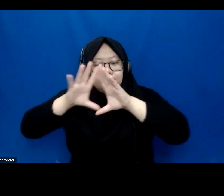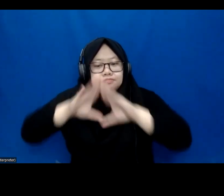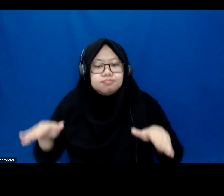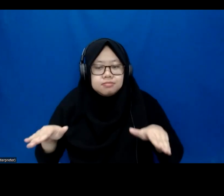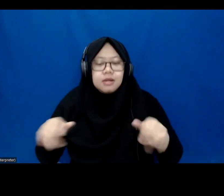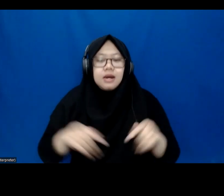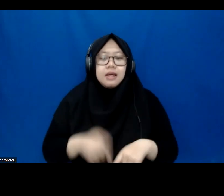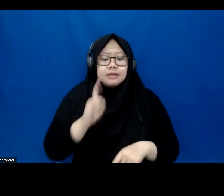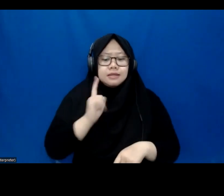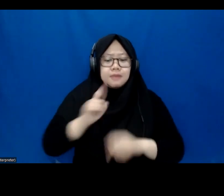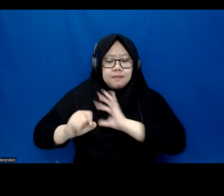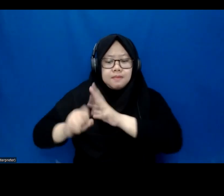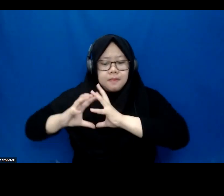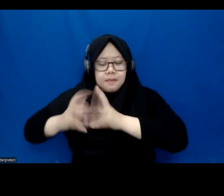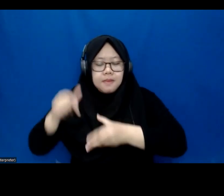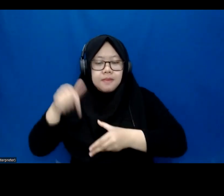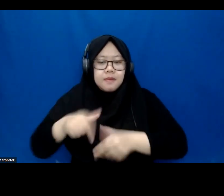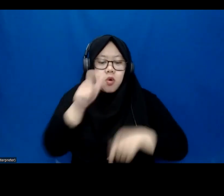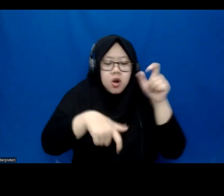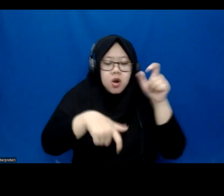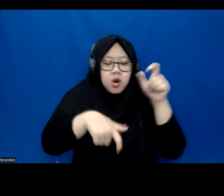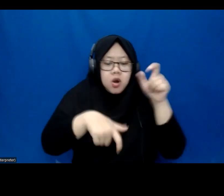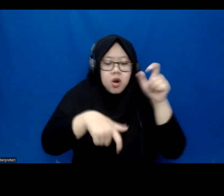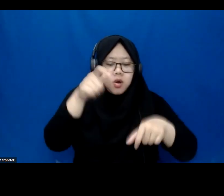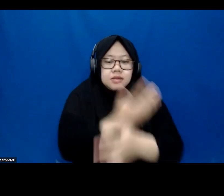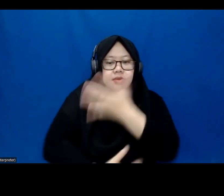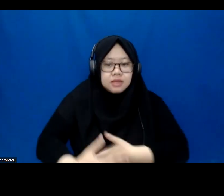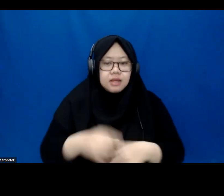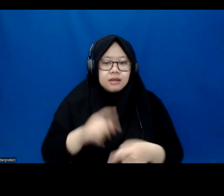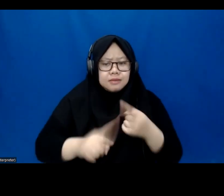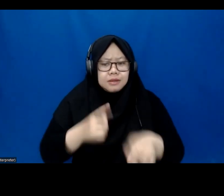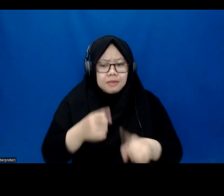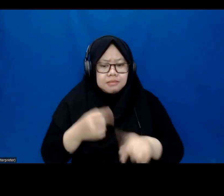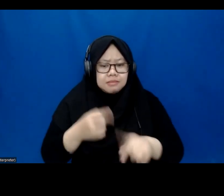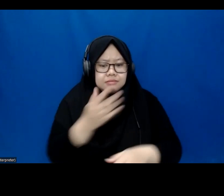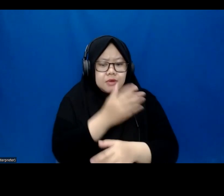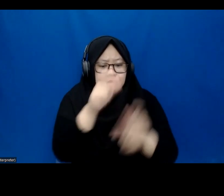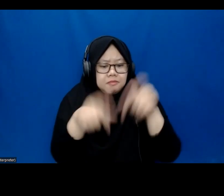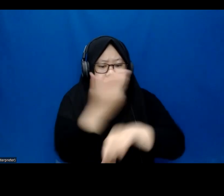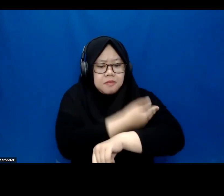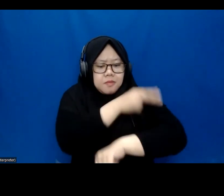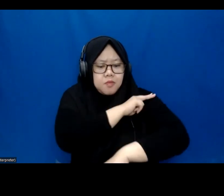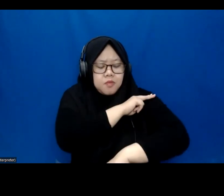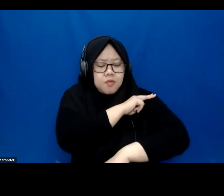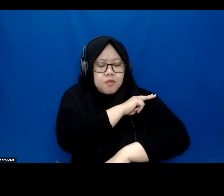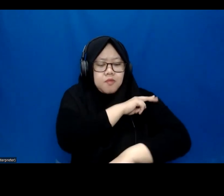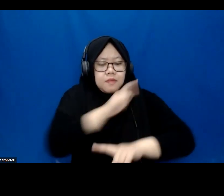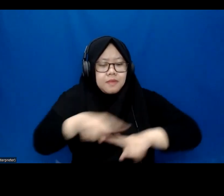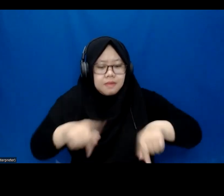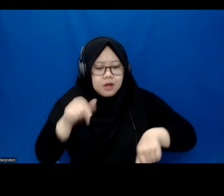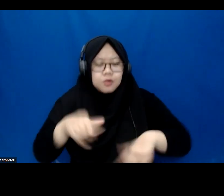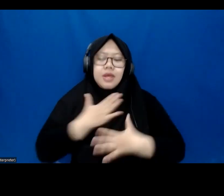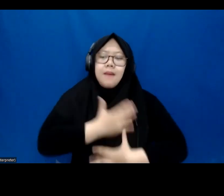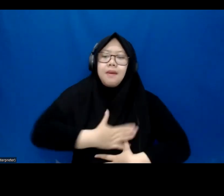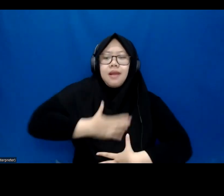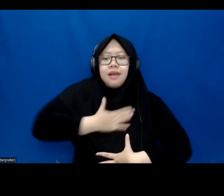people with disability, people with different ability, they are very comfortable with what they are doing, and that is